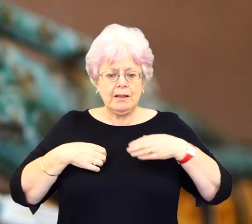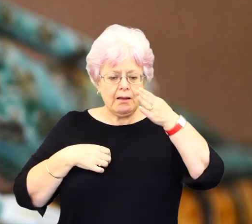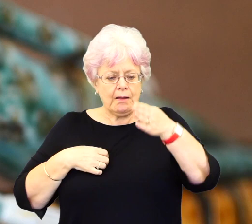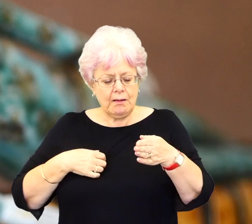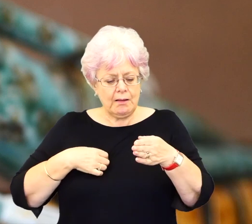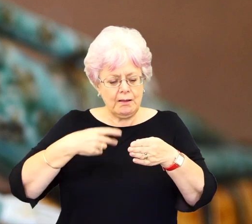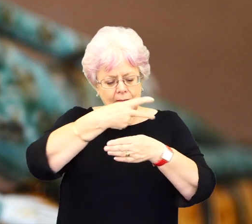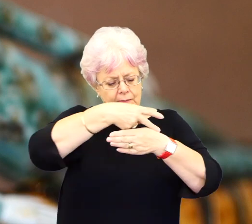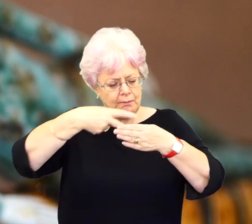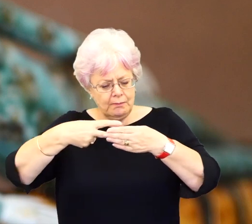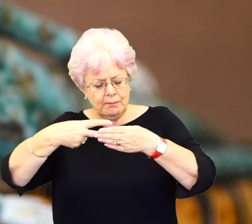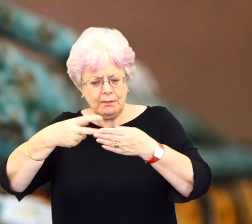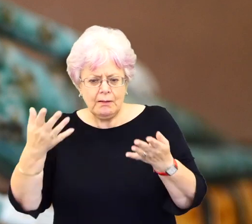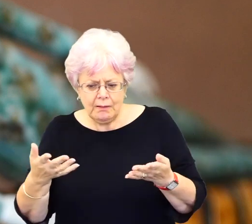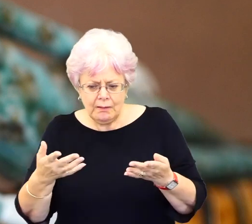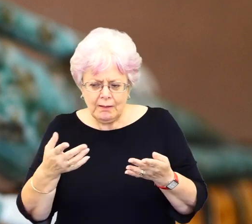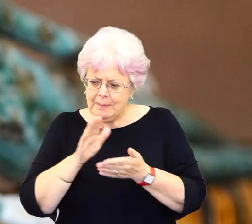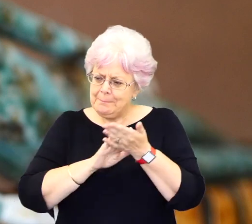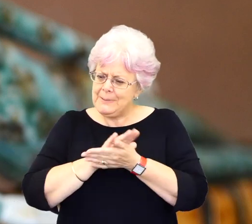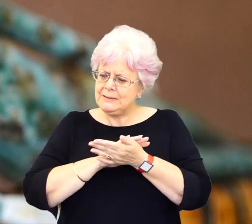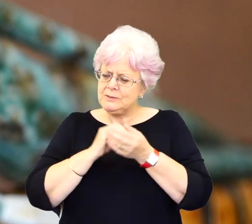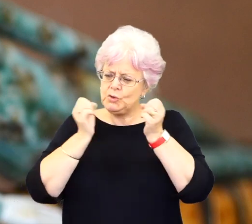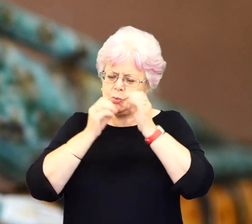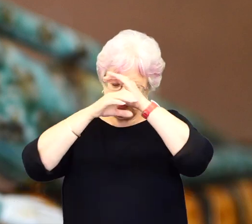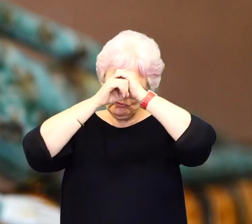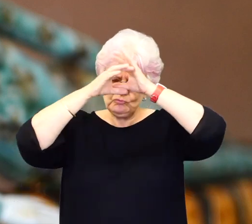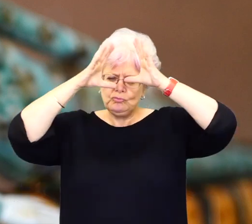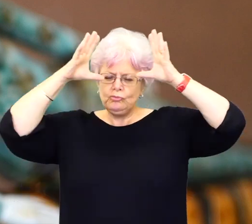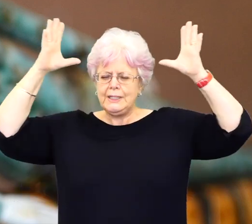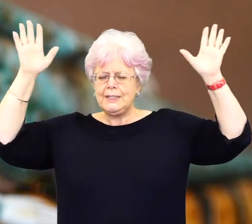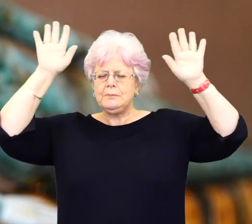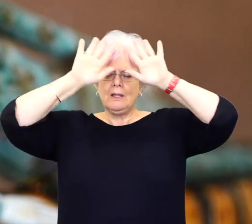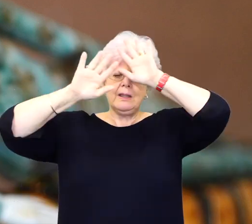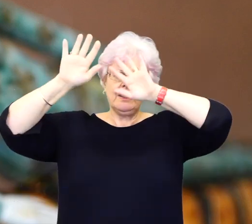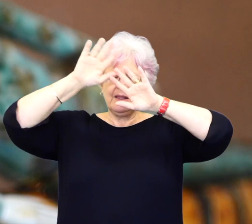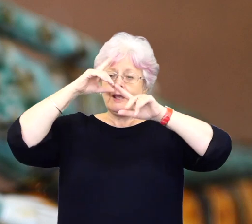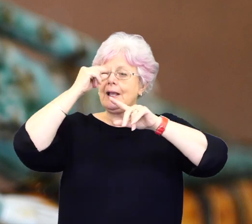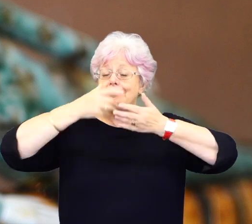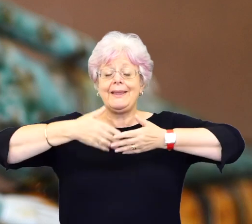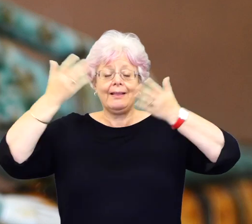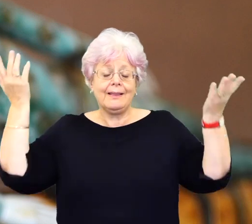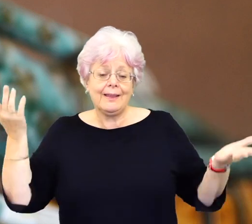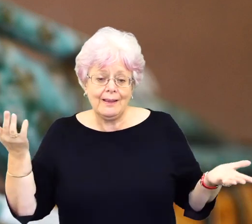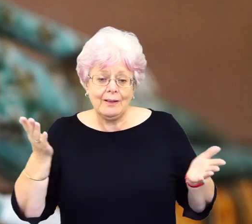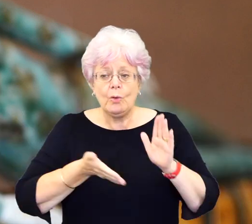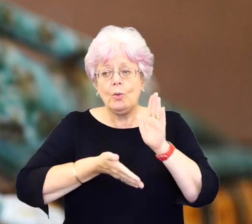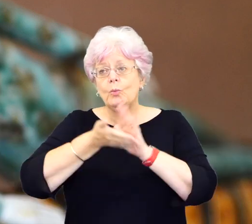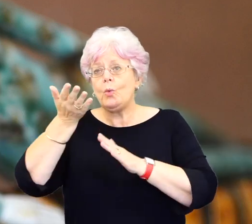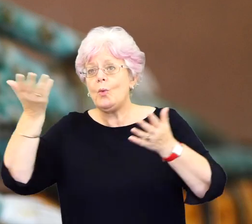personally it's, like symbolic of what you can do when you, when you dream, you can be anywhere and go anywhere, and riding a lion, it, it could